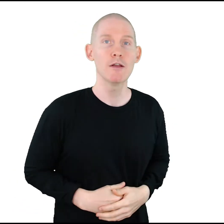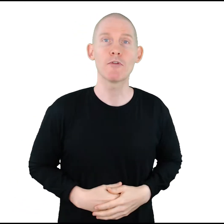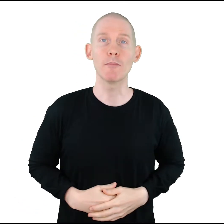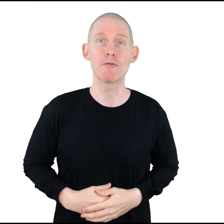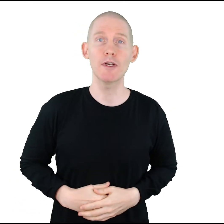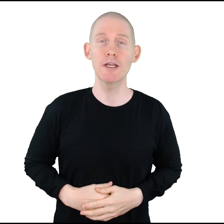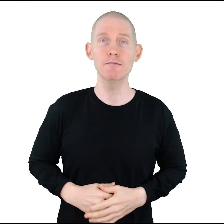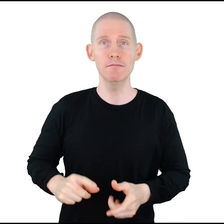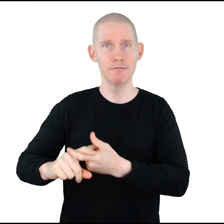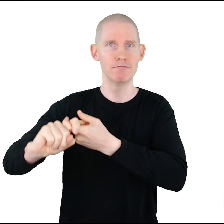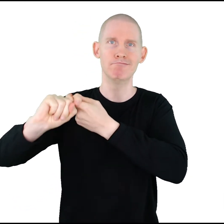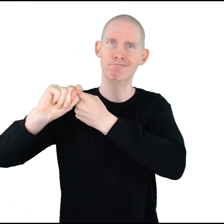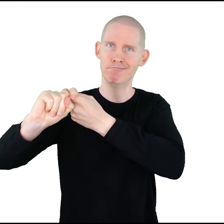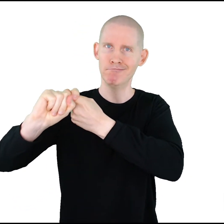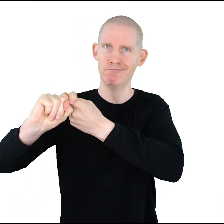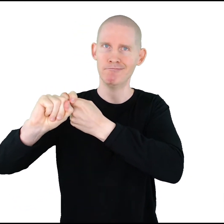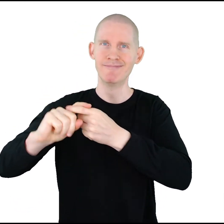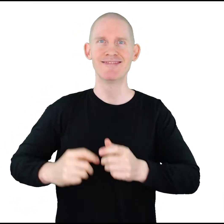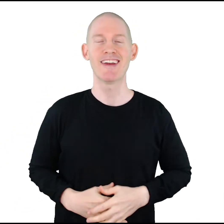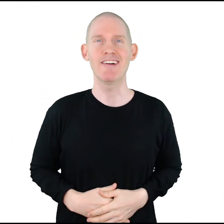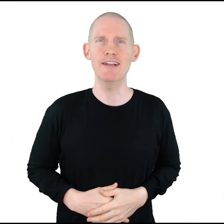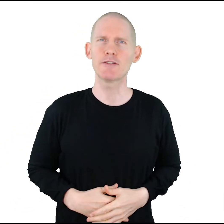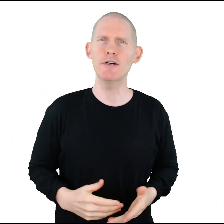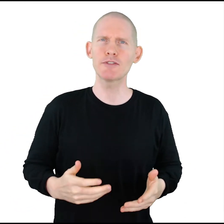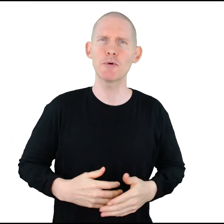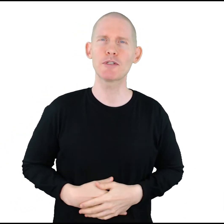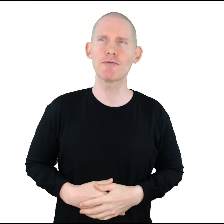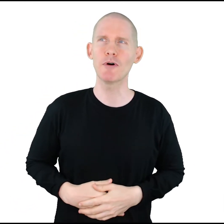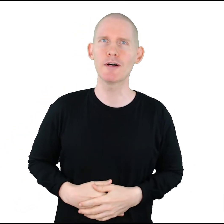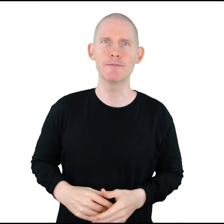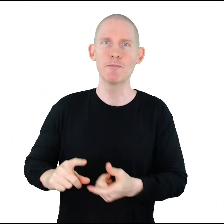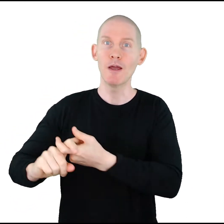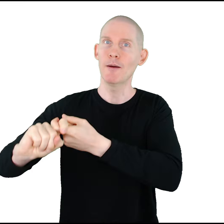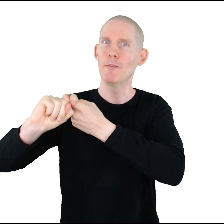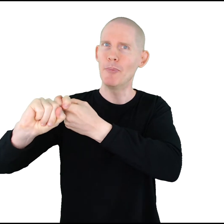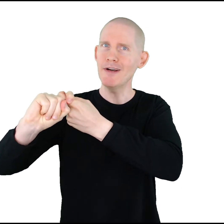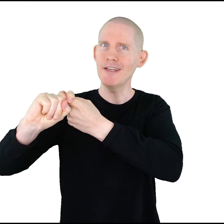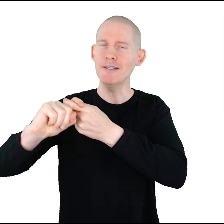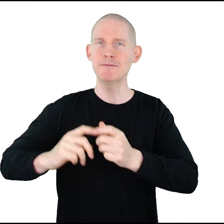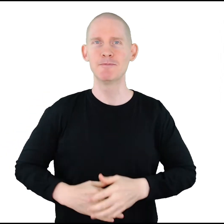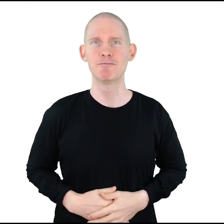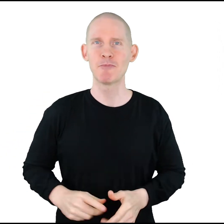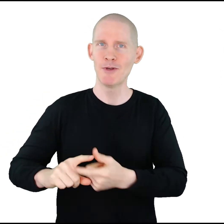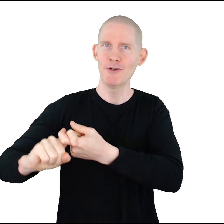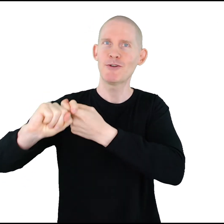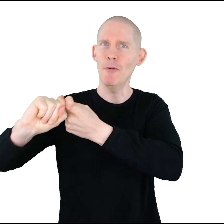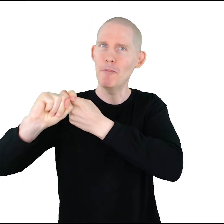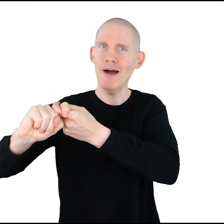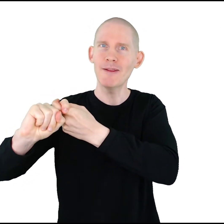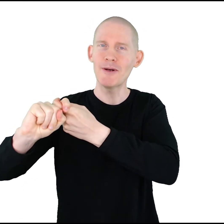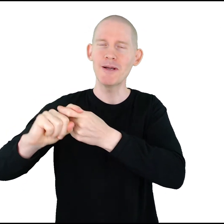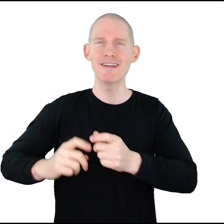From the front again. All right, this also works for buddy, compadre,